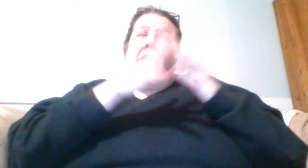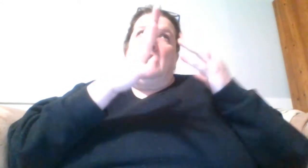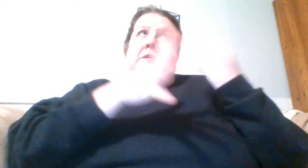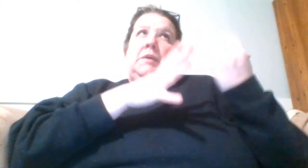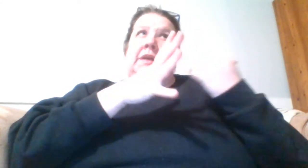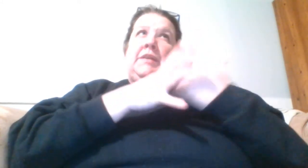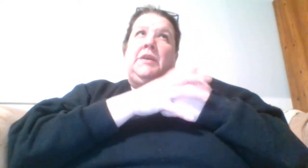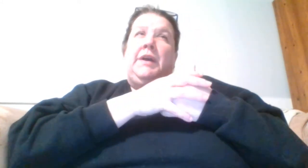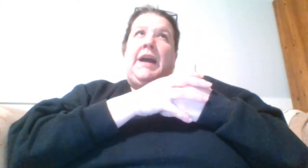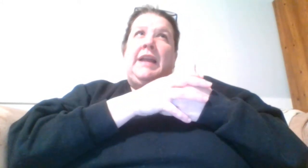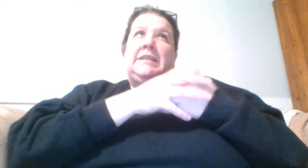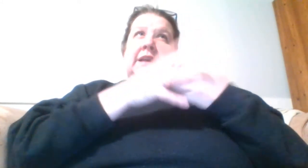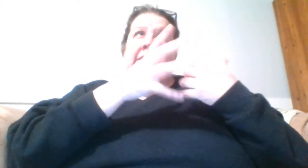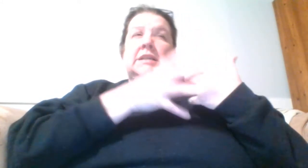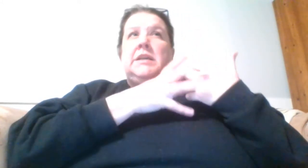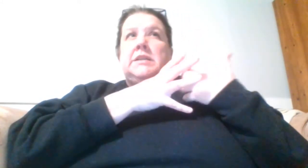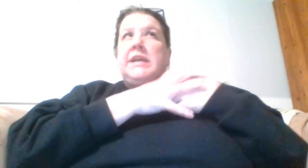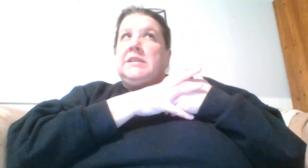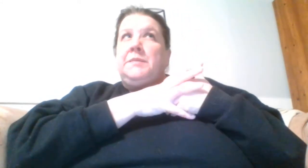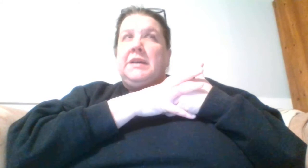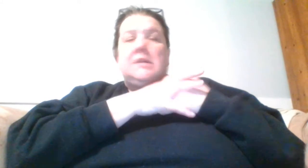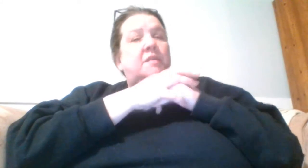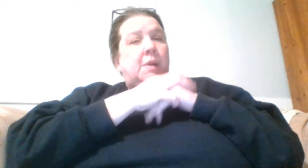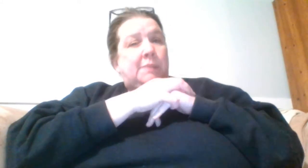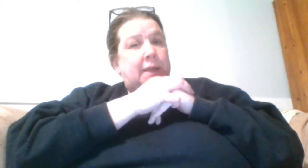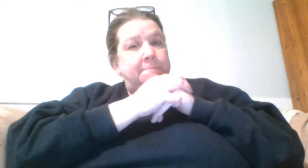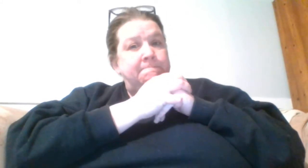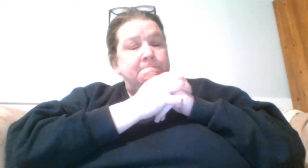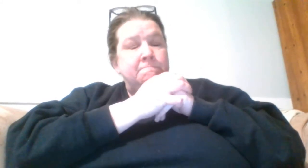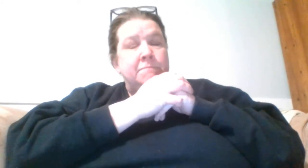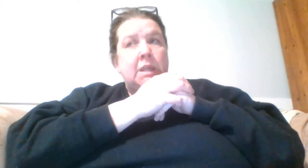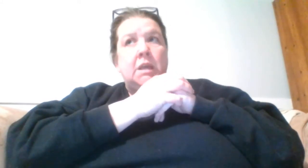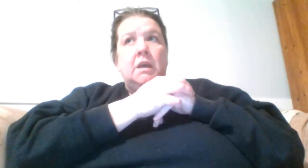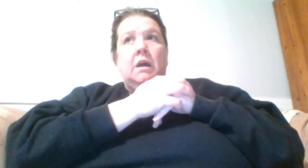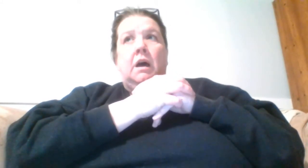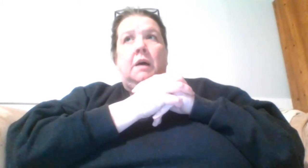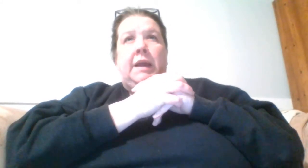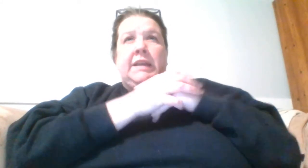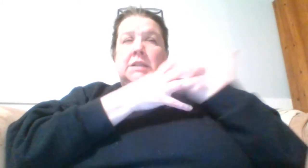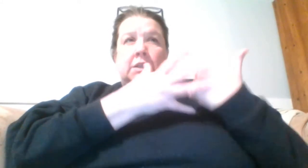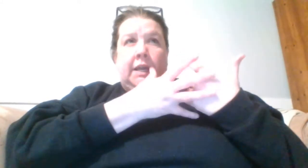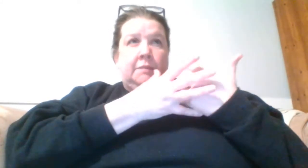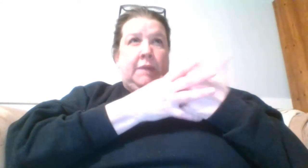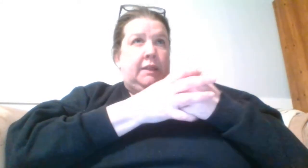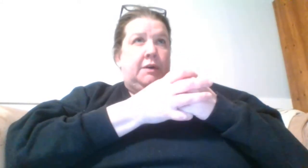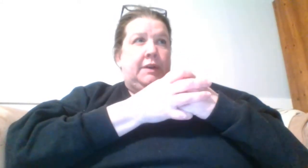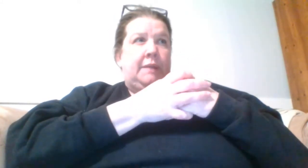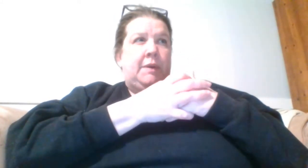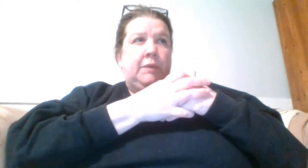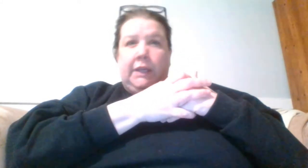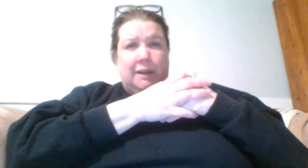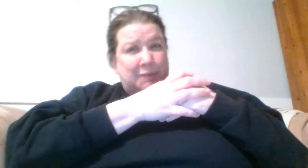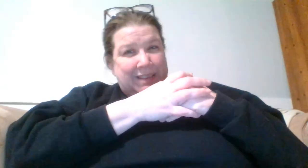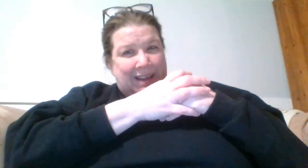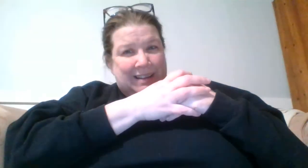with everything going on is I need to take some things off my plate. I need to lighten my load and I'm not really good with that.